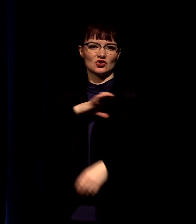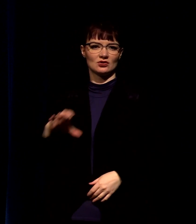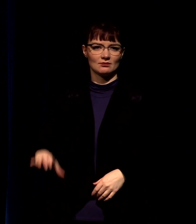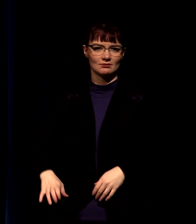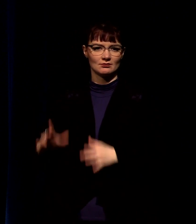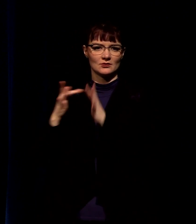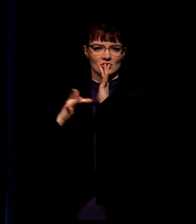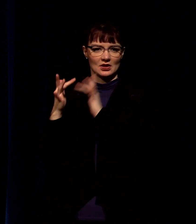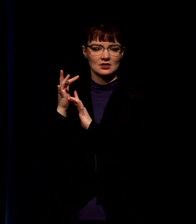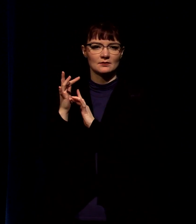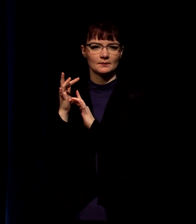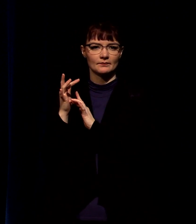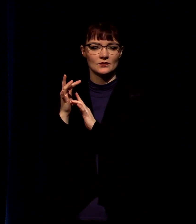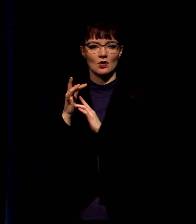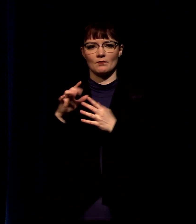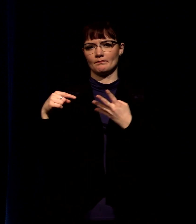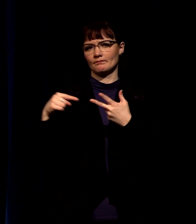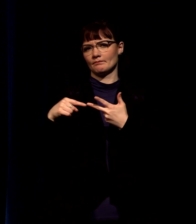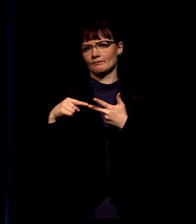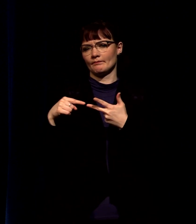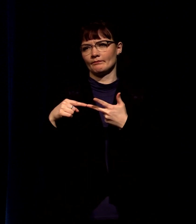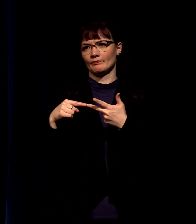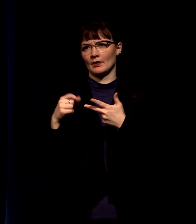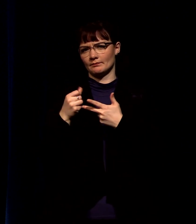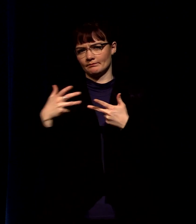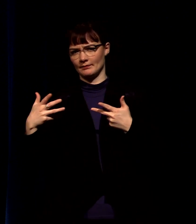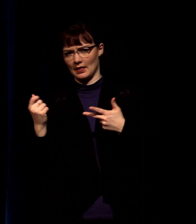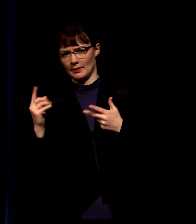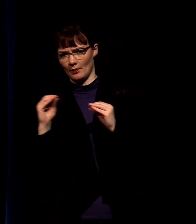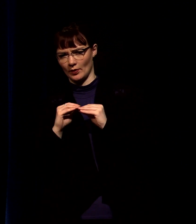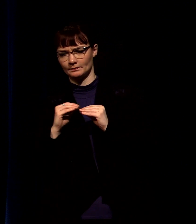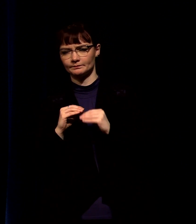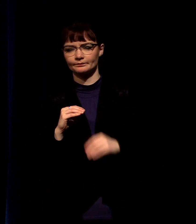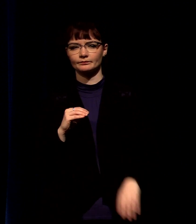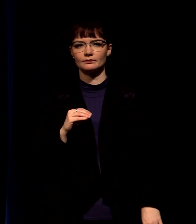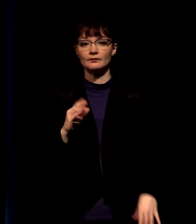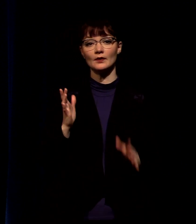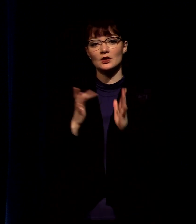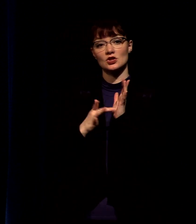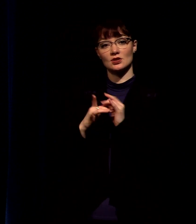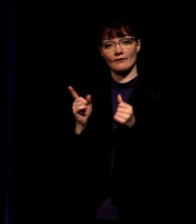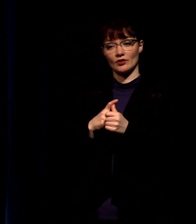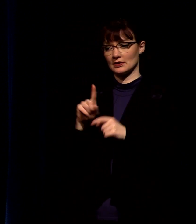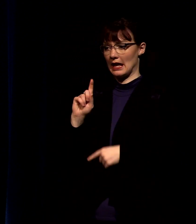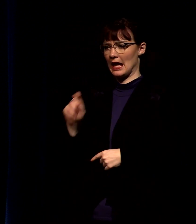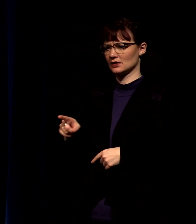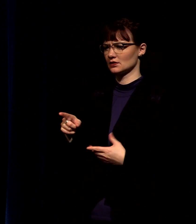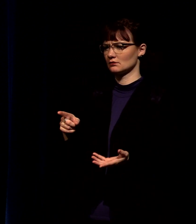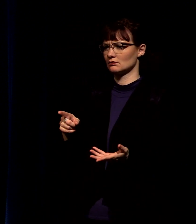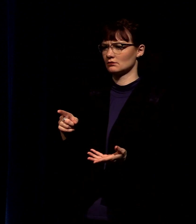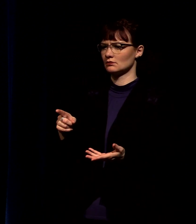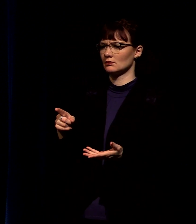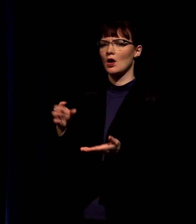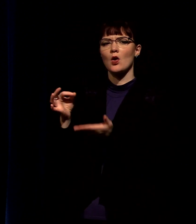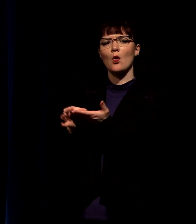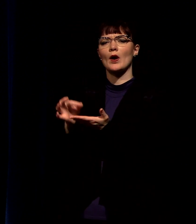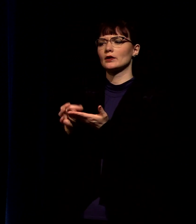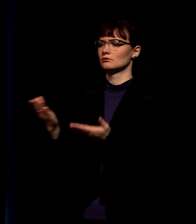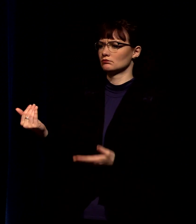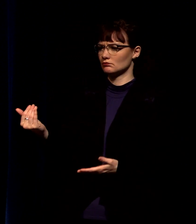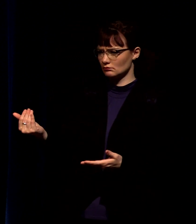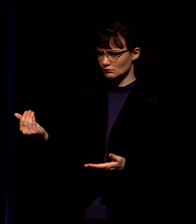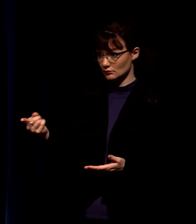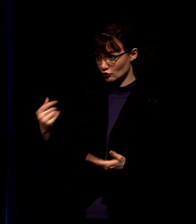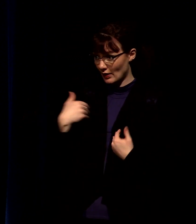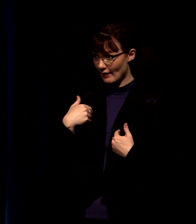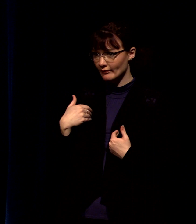and let's talk about this coin and the significance of even the coin first notice that jesus asked the pharisees for the coin hey do you guys have a coin